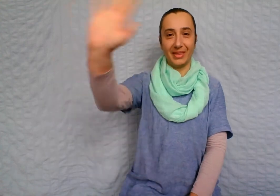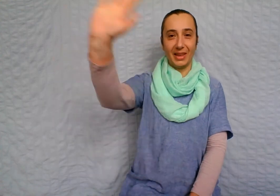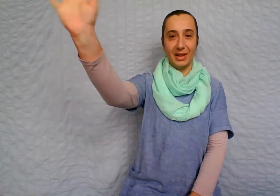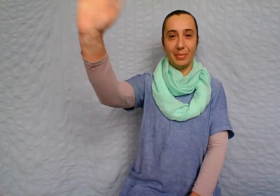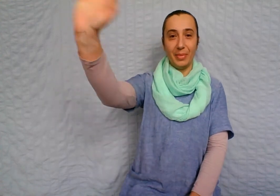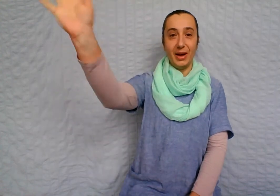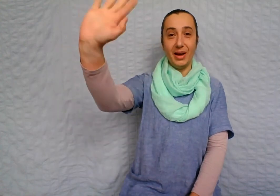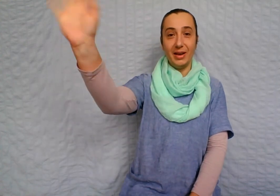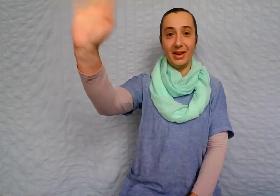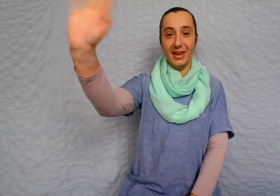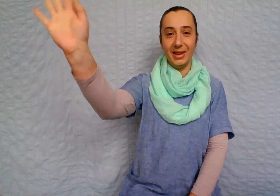Bye. Bye.